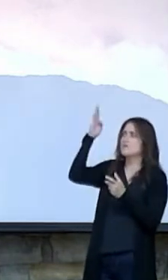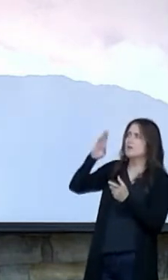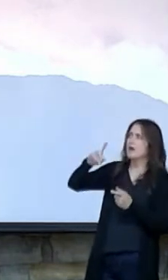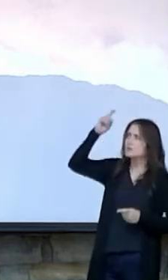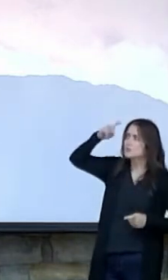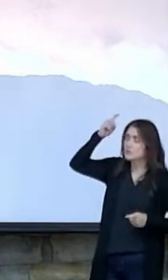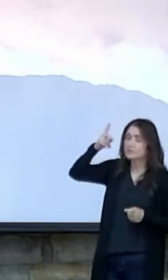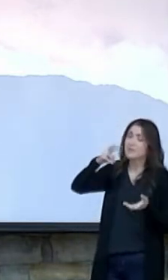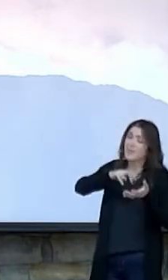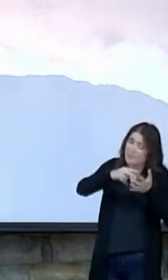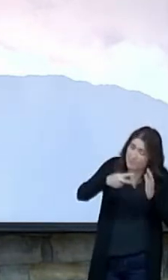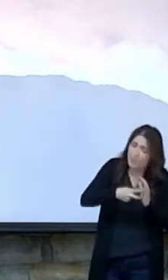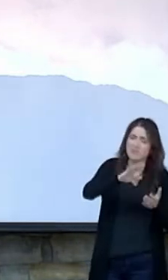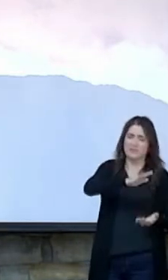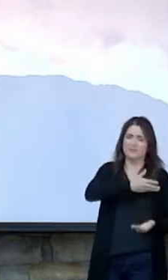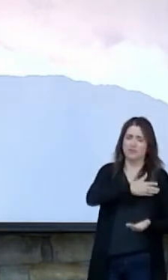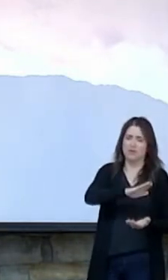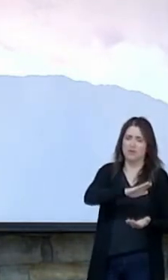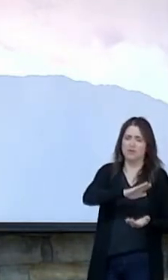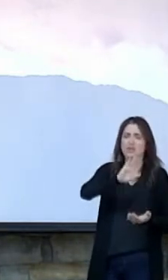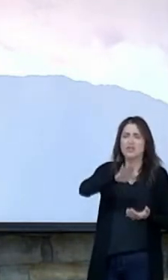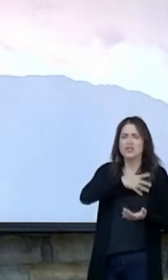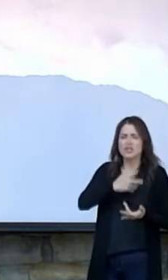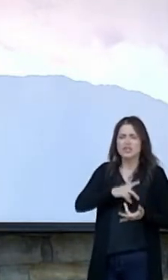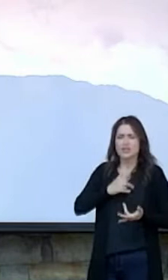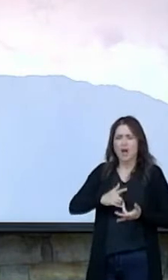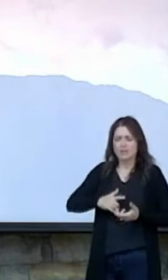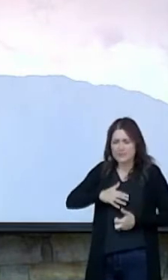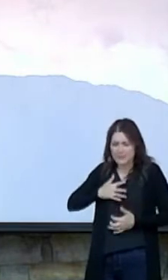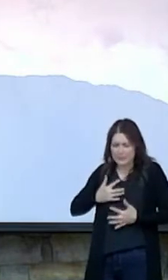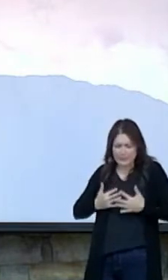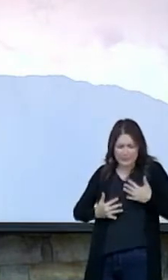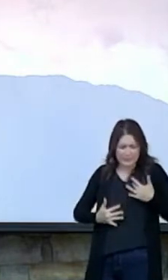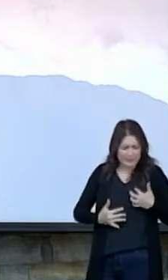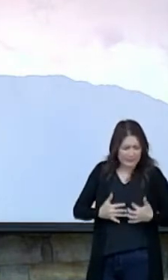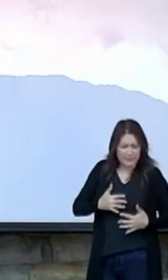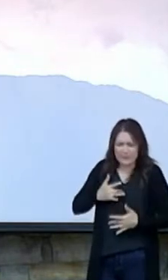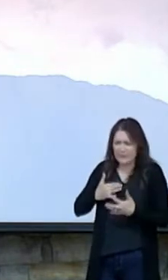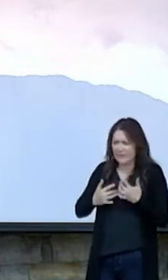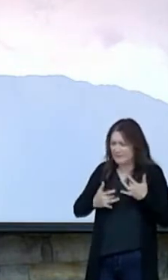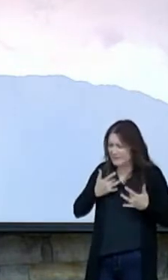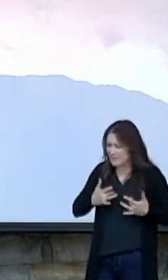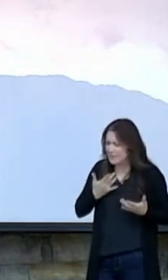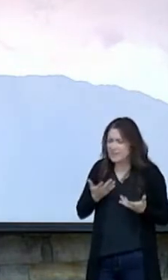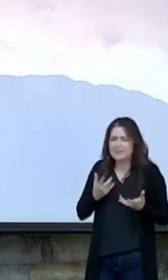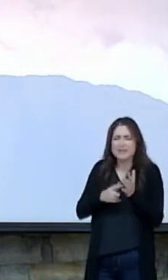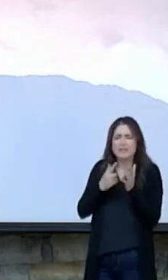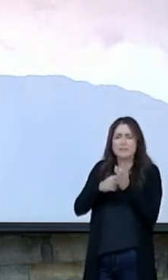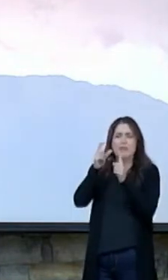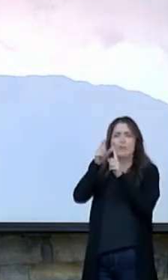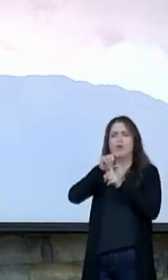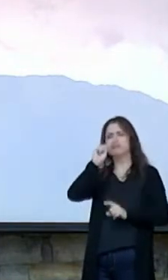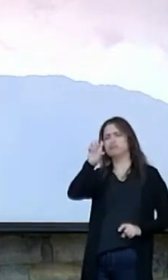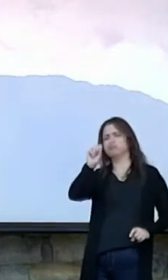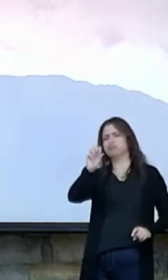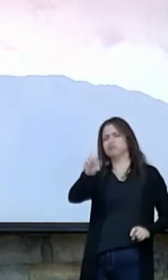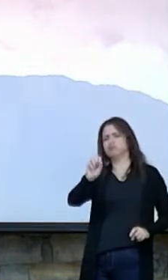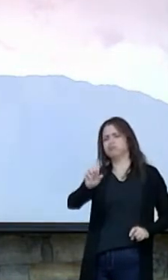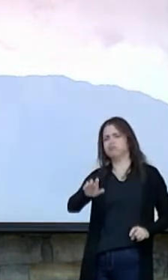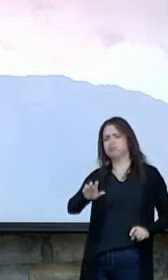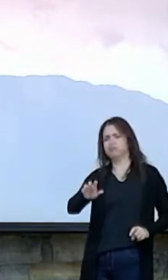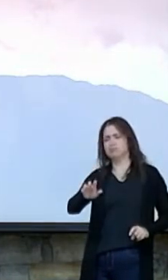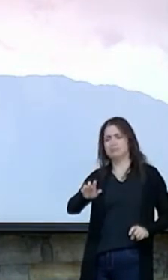song. His song stirs within us something that just words intellectually by themselves can't do.